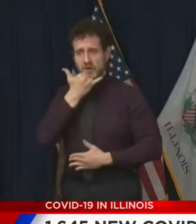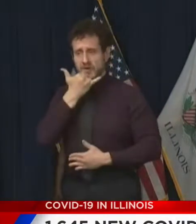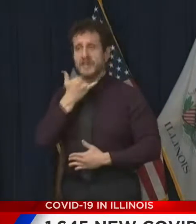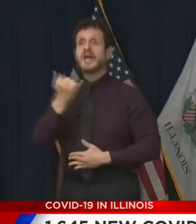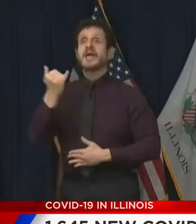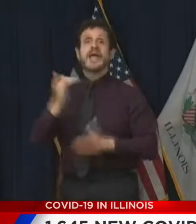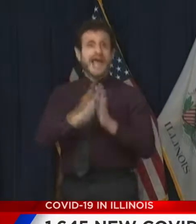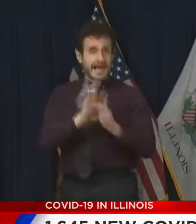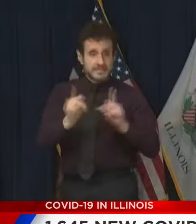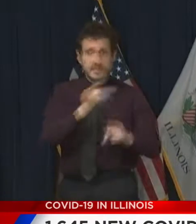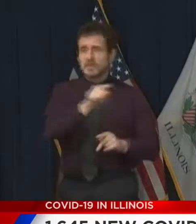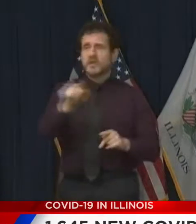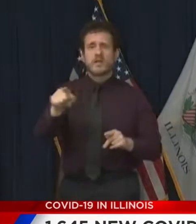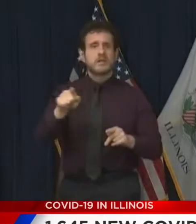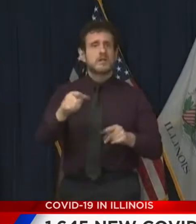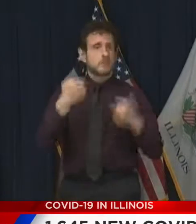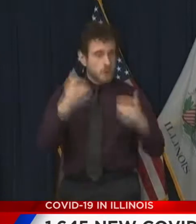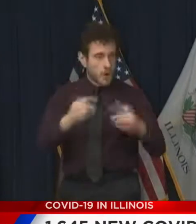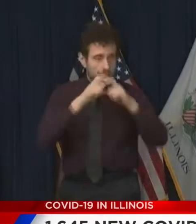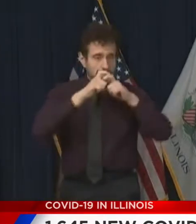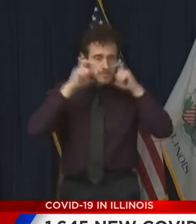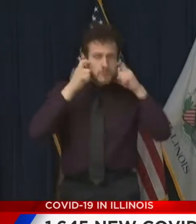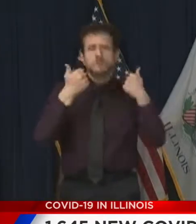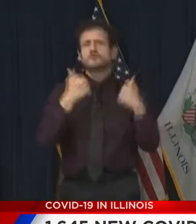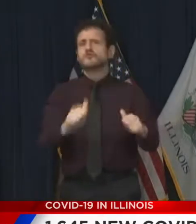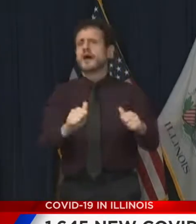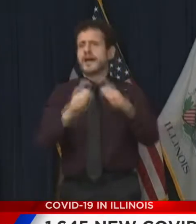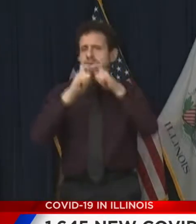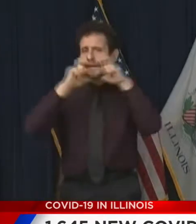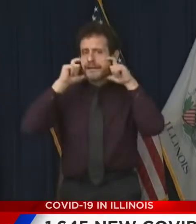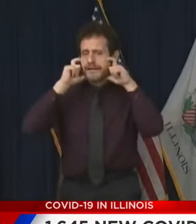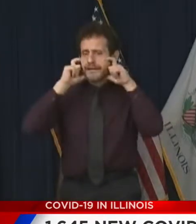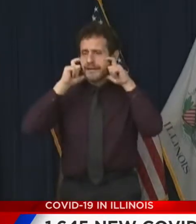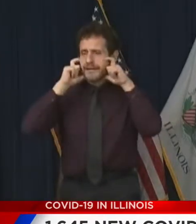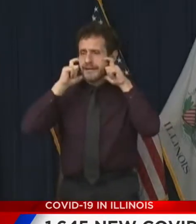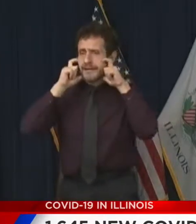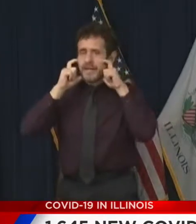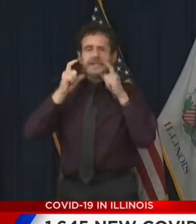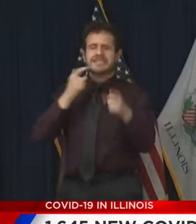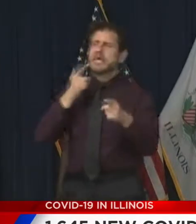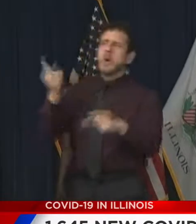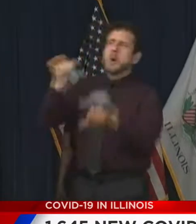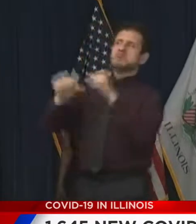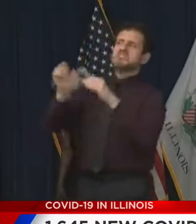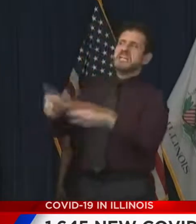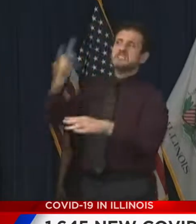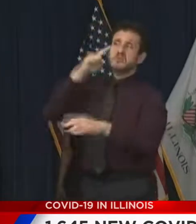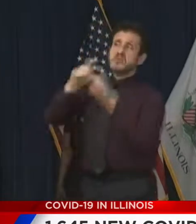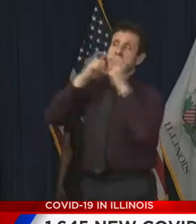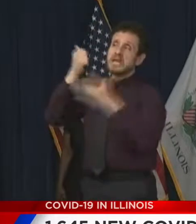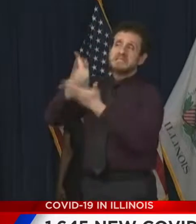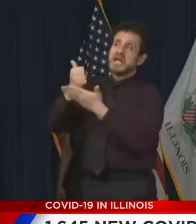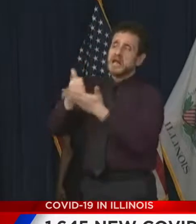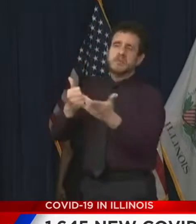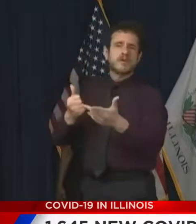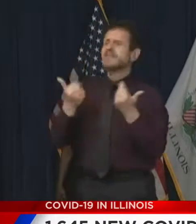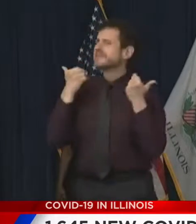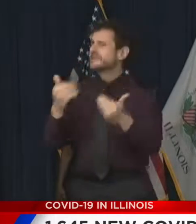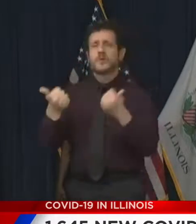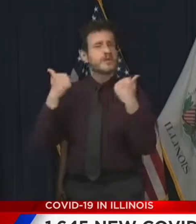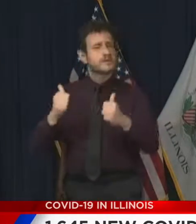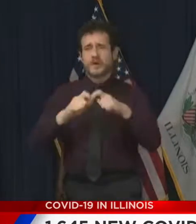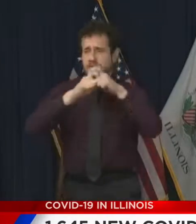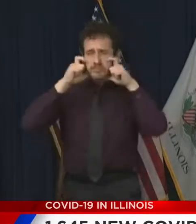mask, and let's prove to the scientists that in fact they don't decrease the mask wearing. Let's give it a shot.